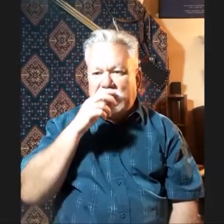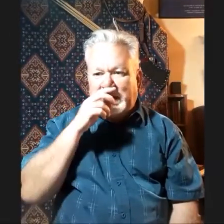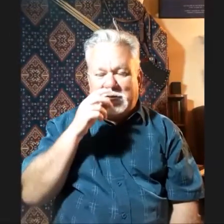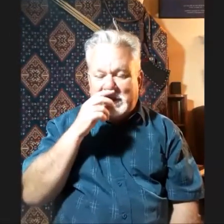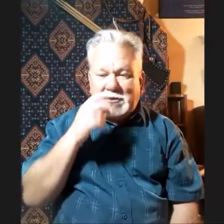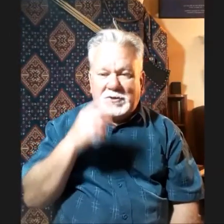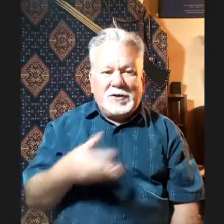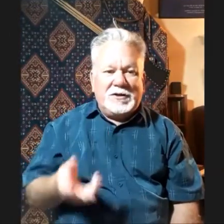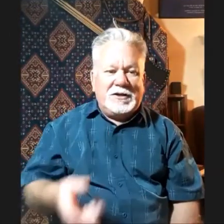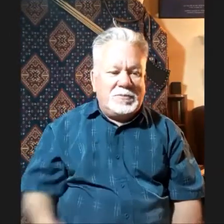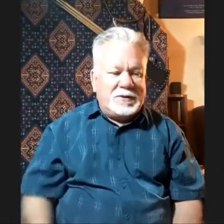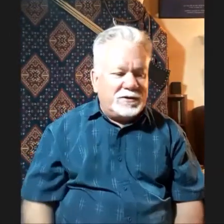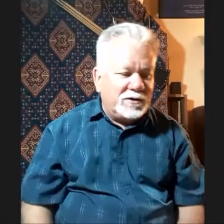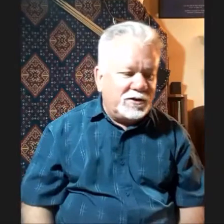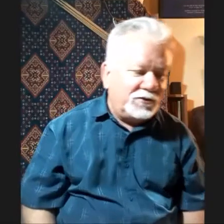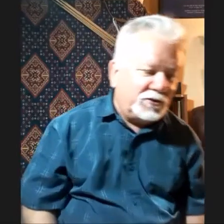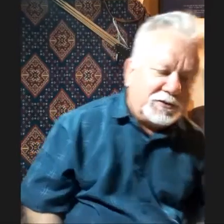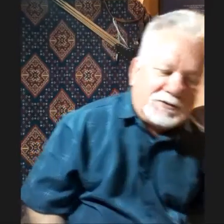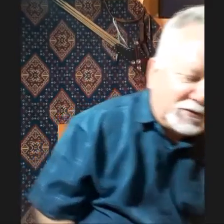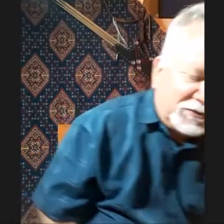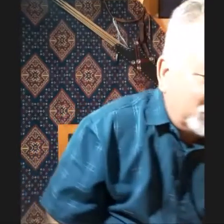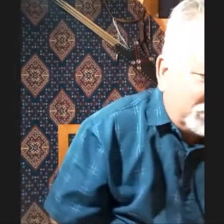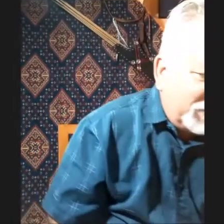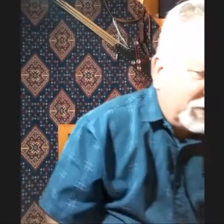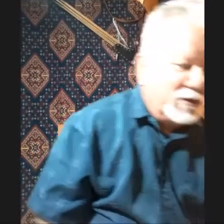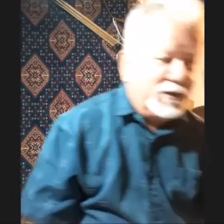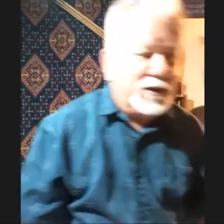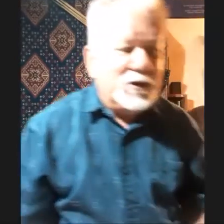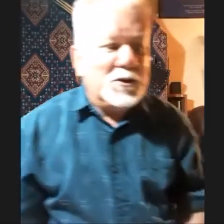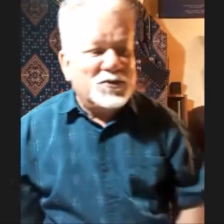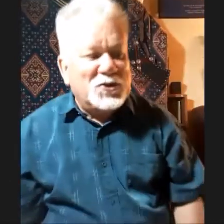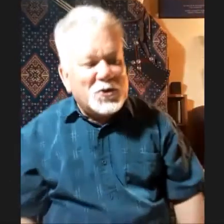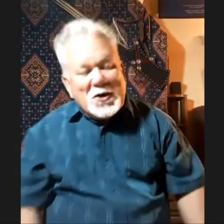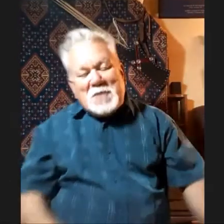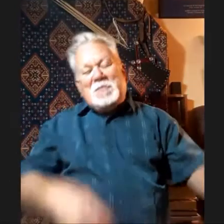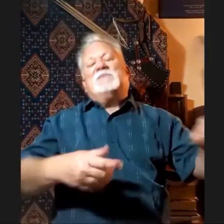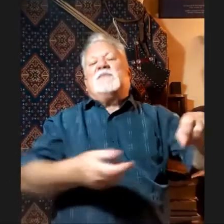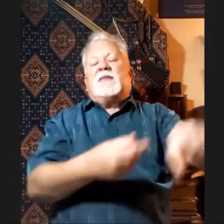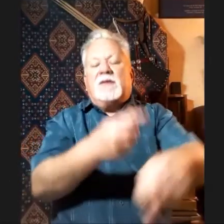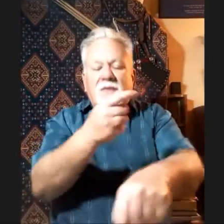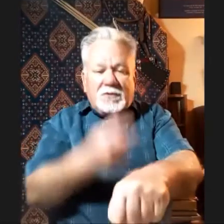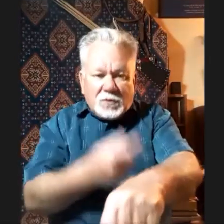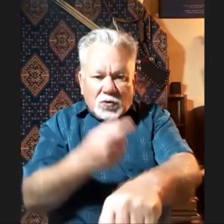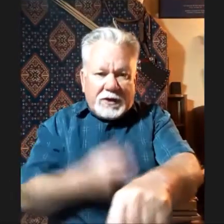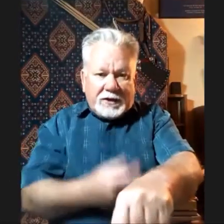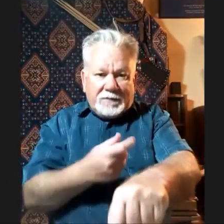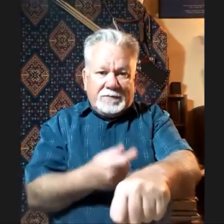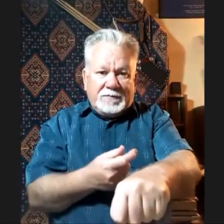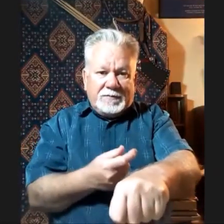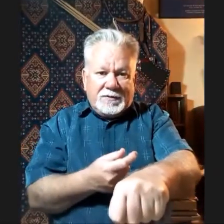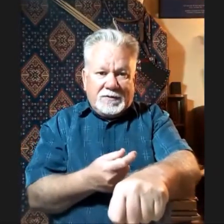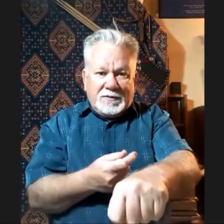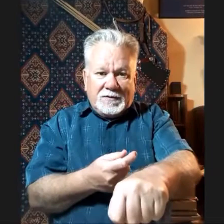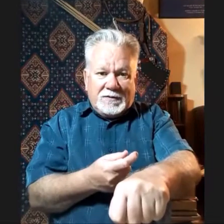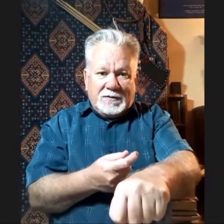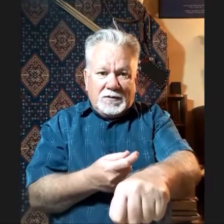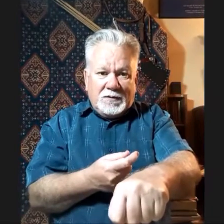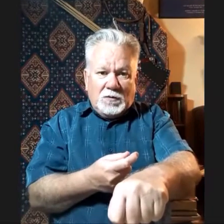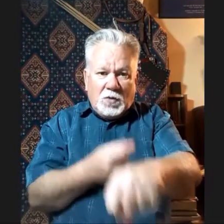generation who only know about clothes dryers, this is totally obscure, but this looking while